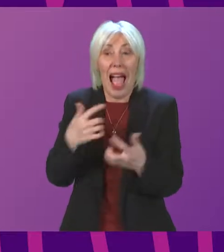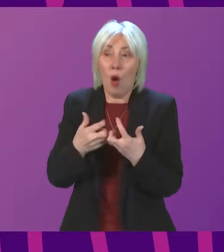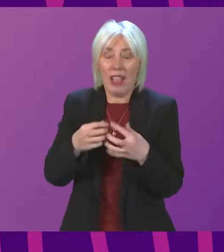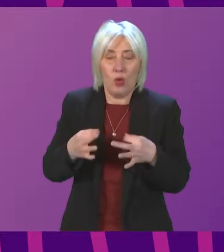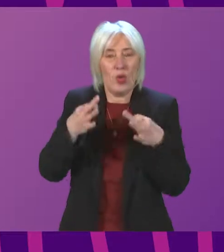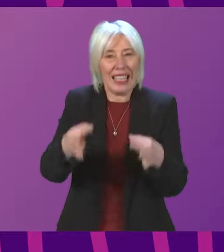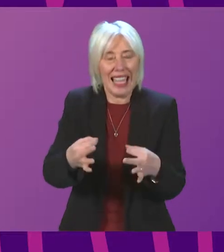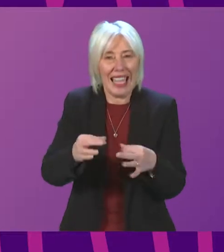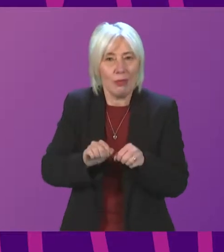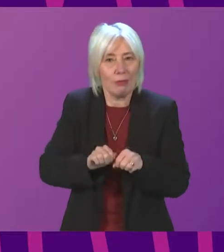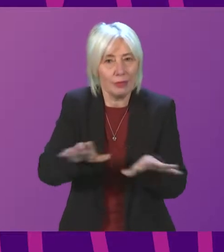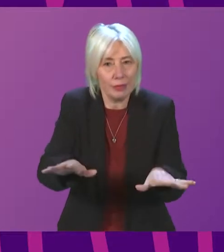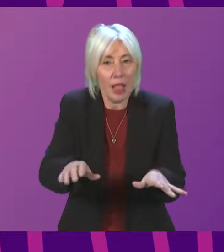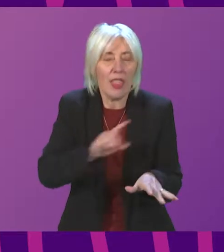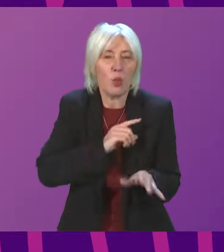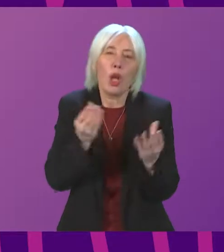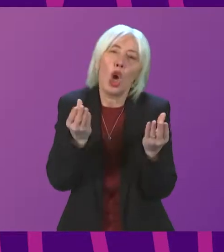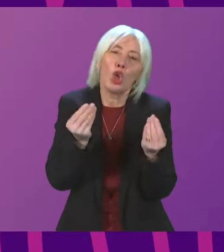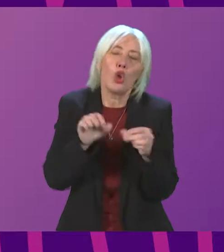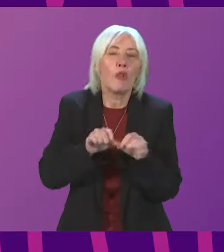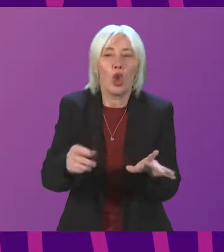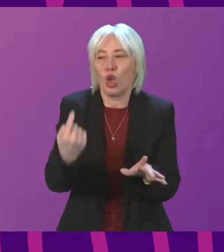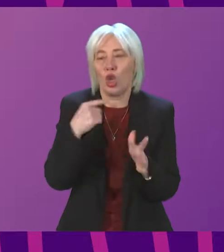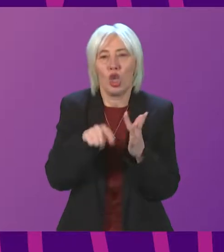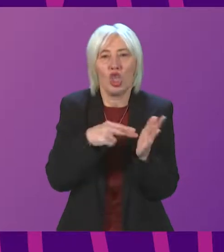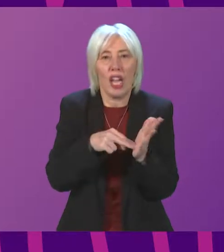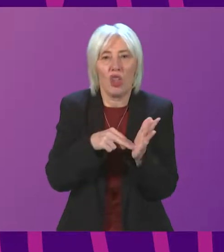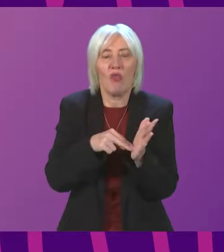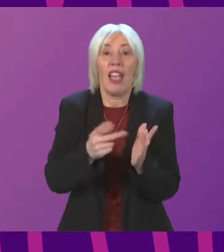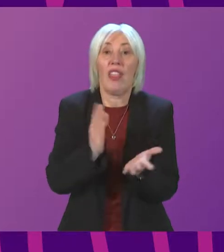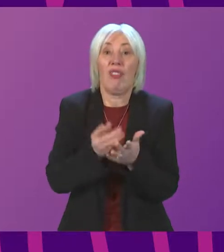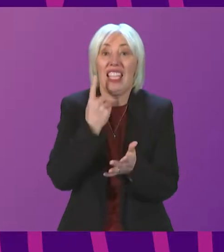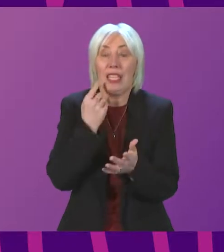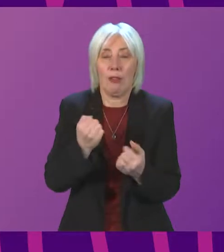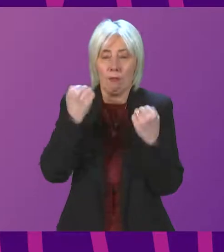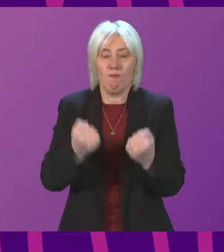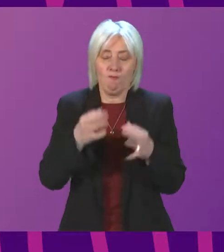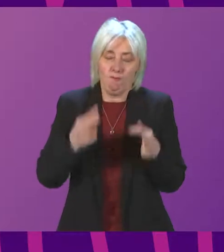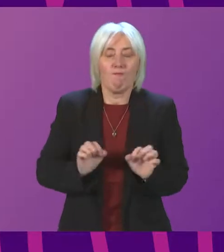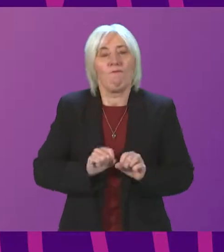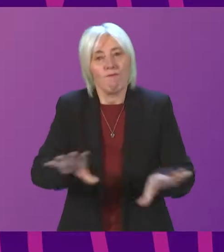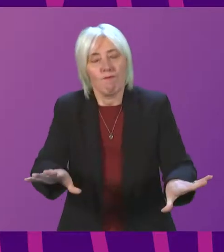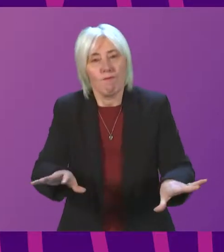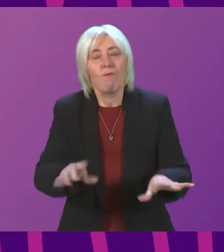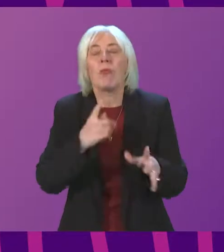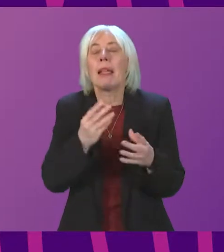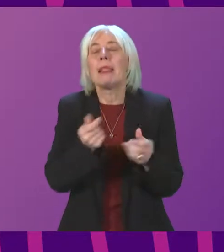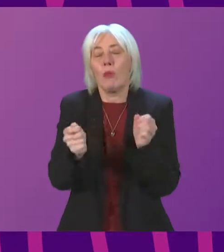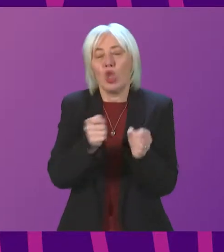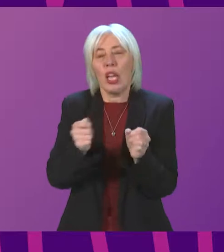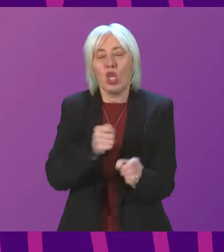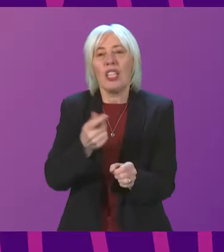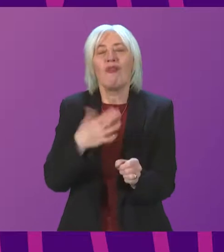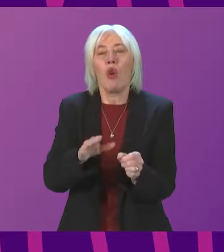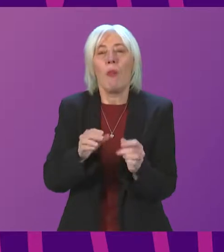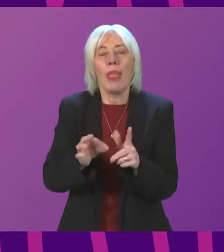which led to a soft launch earlier in January and then the firming up of the launch of the scheme yesterday. I have also laid out some of the changes the Improvement Service have brought